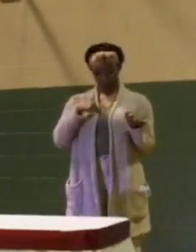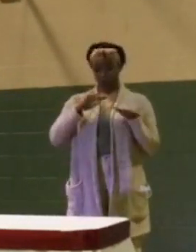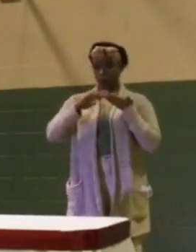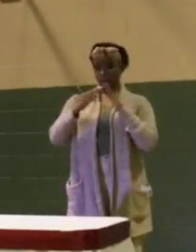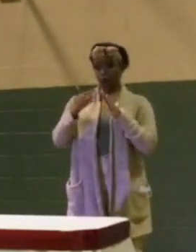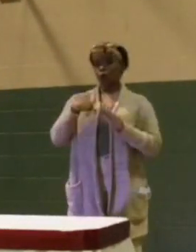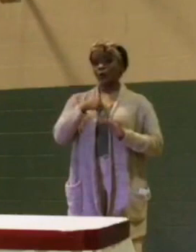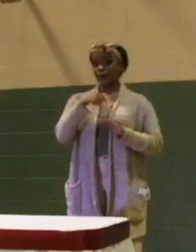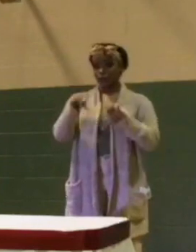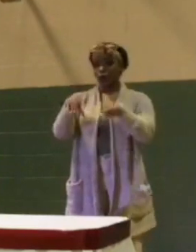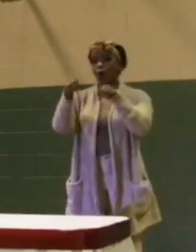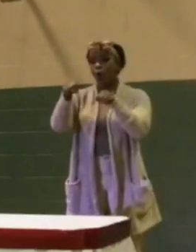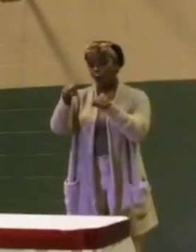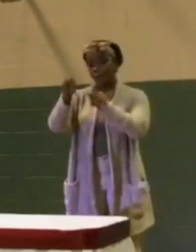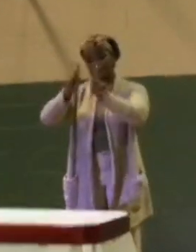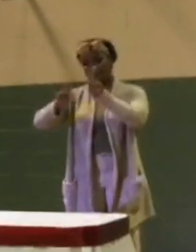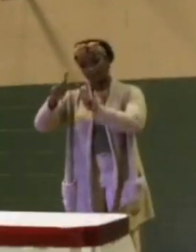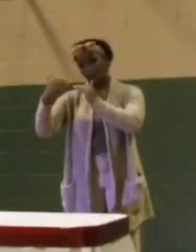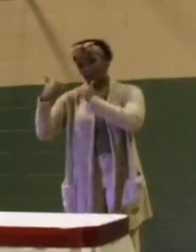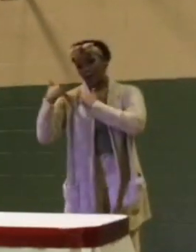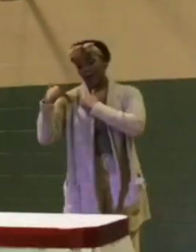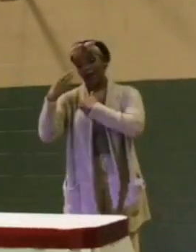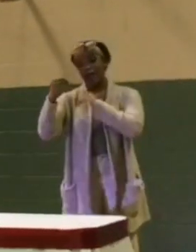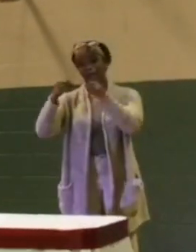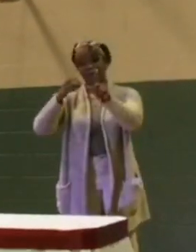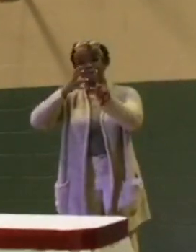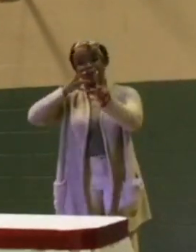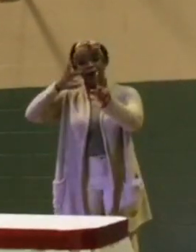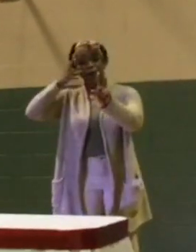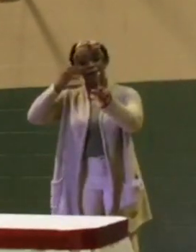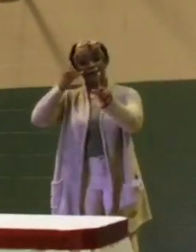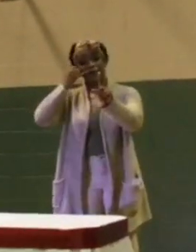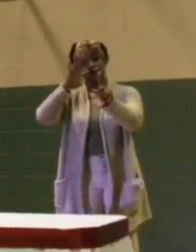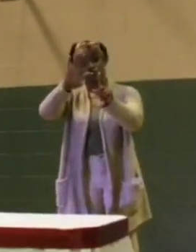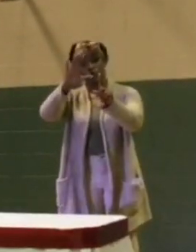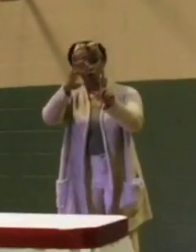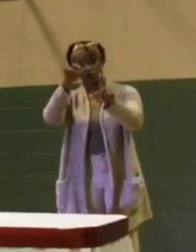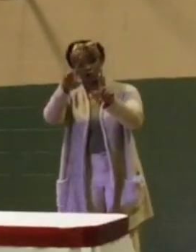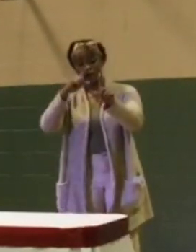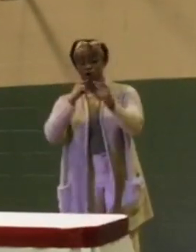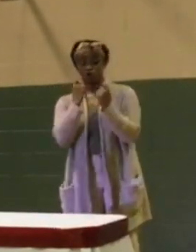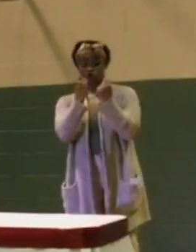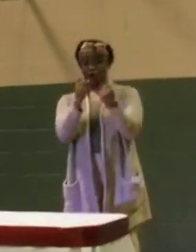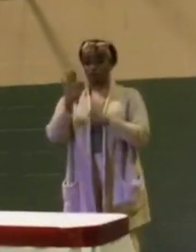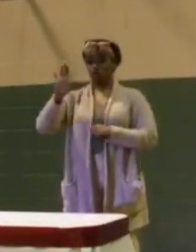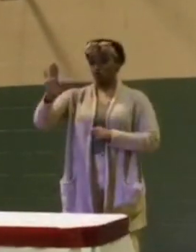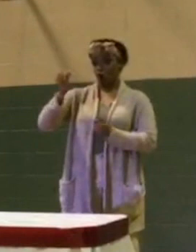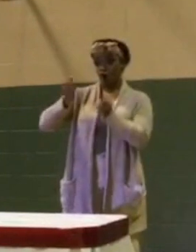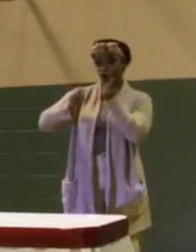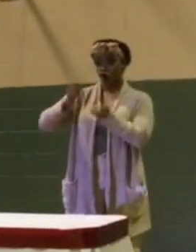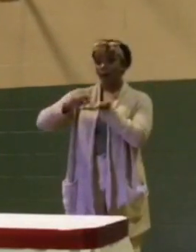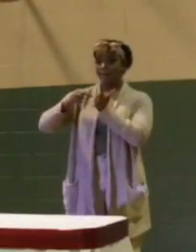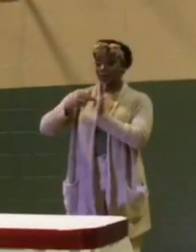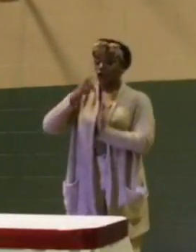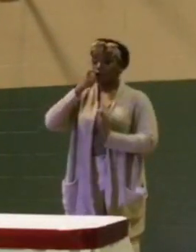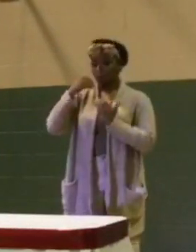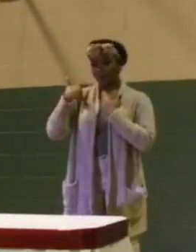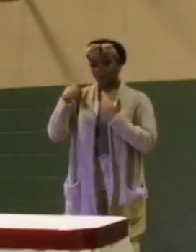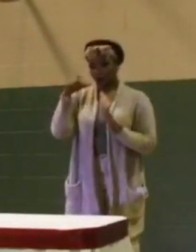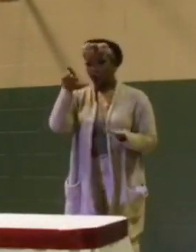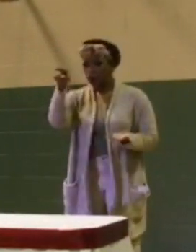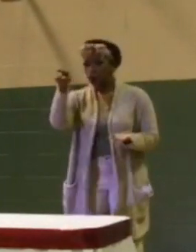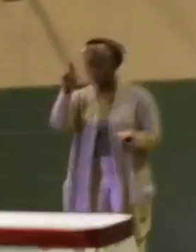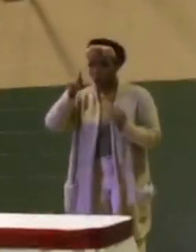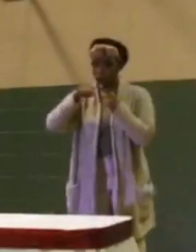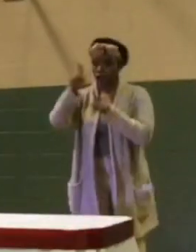accountable. And unfortunately, the parent, if your child is driving your car, that means you're responsible. When you give them the